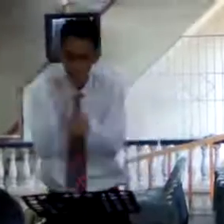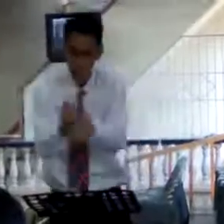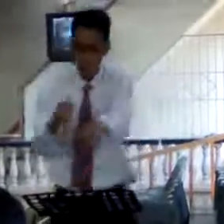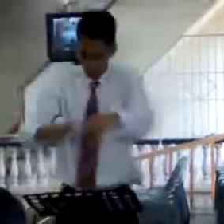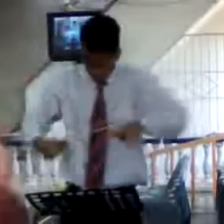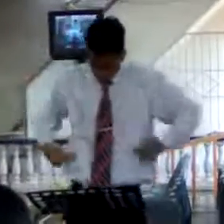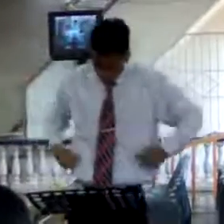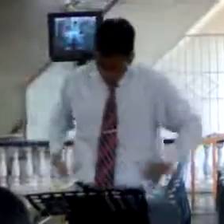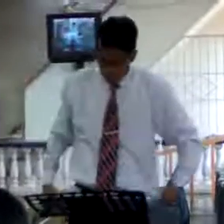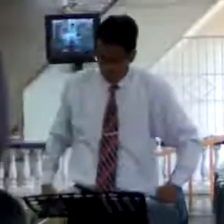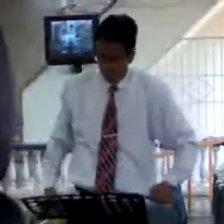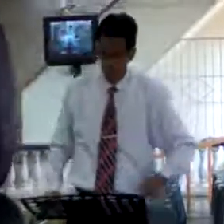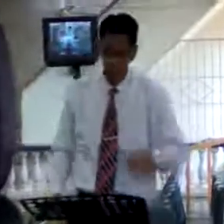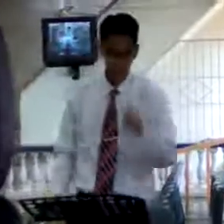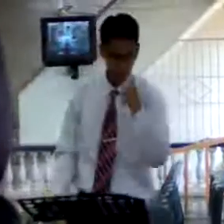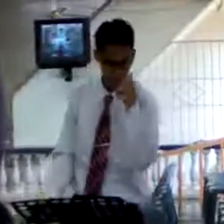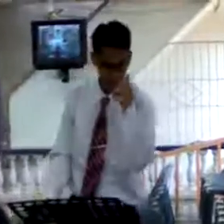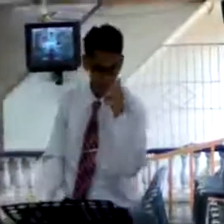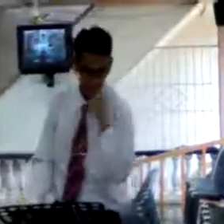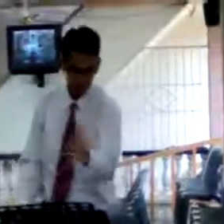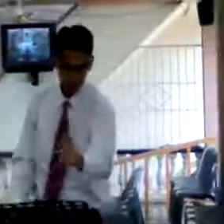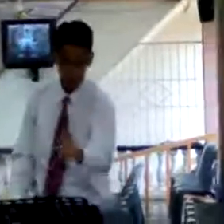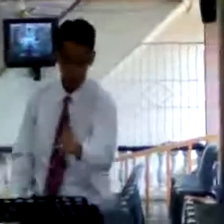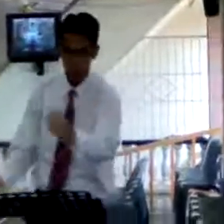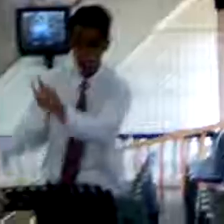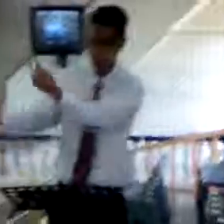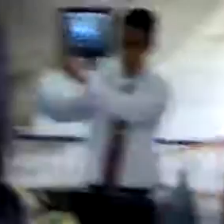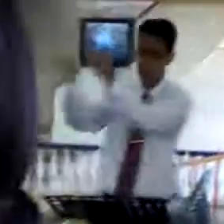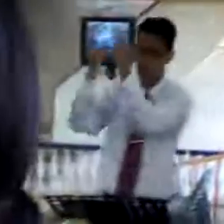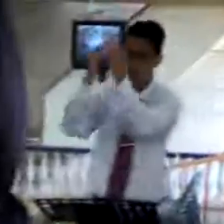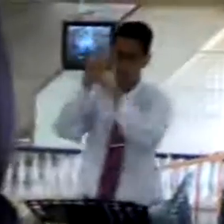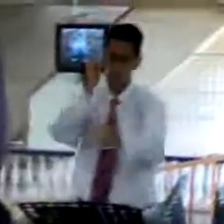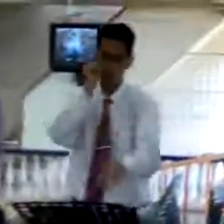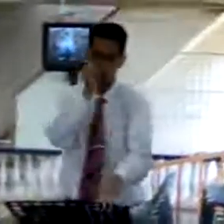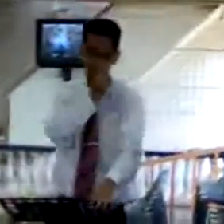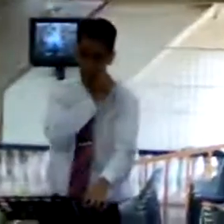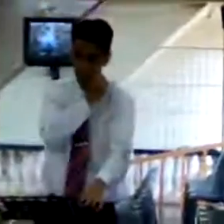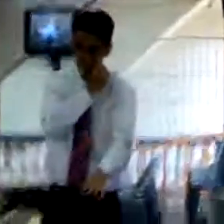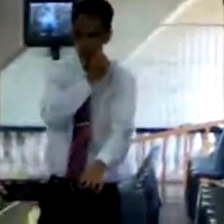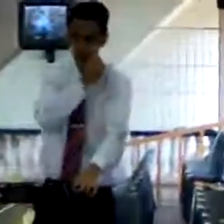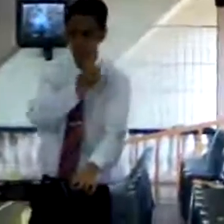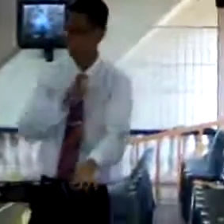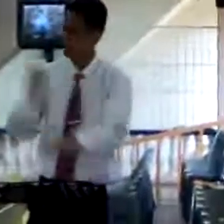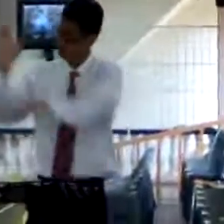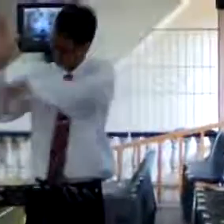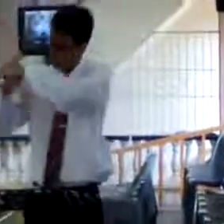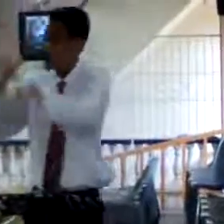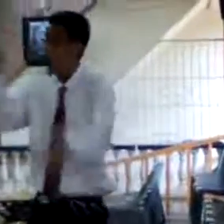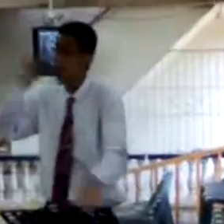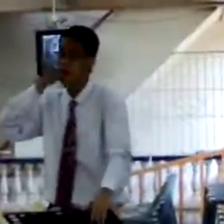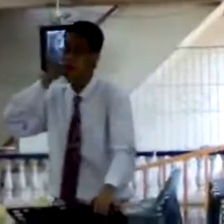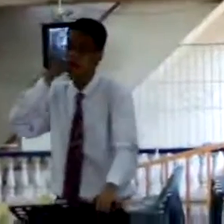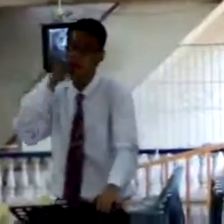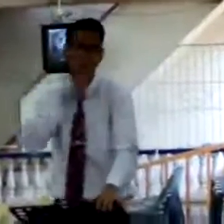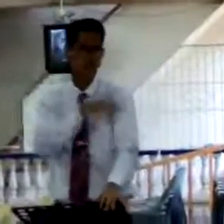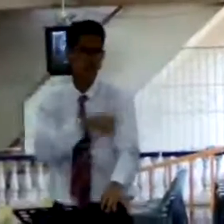we are challenge, we are all in the whole area, so we are going to a brand, we are going to we are going to have a